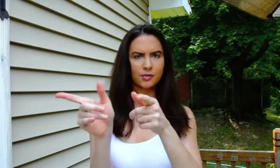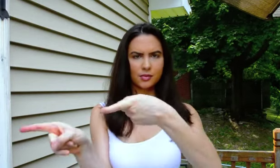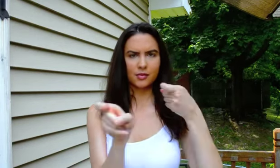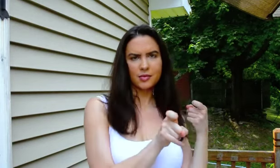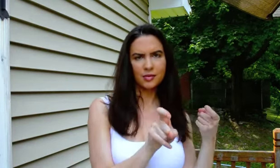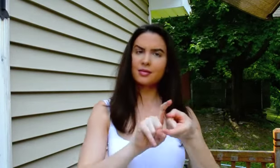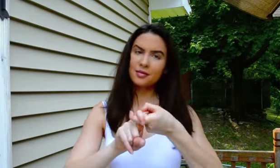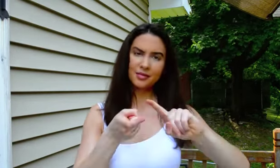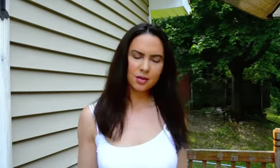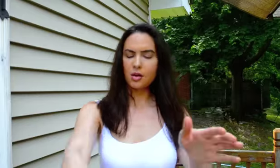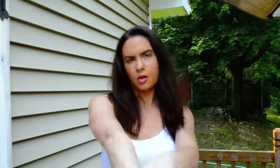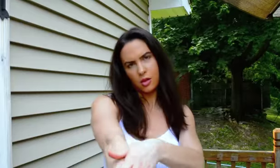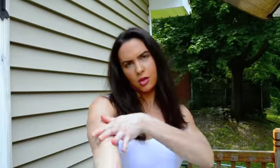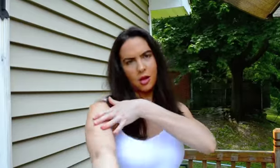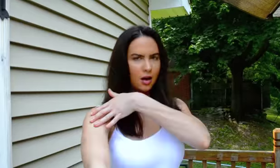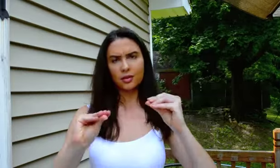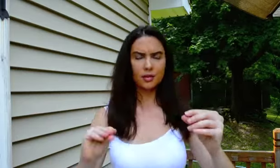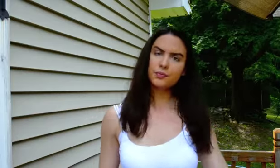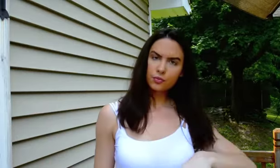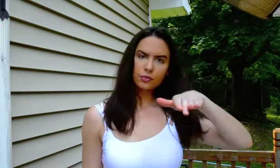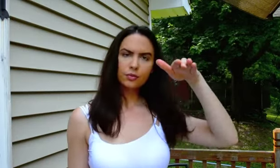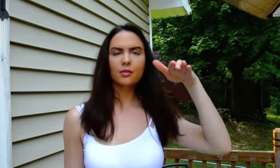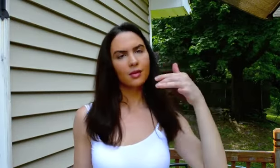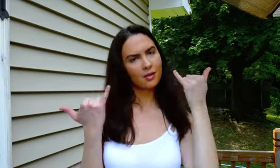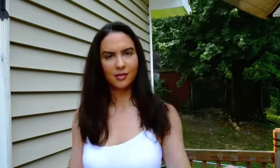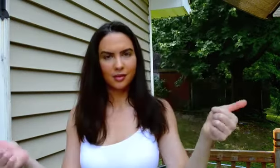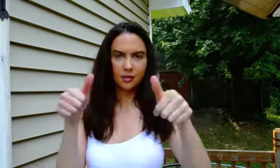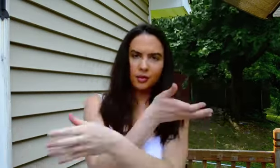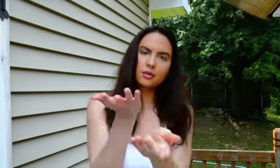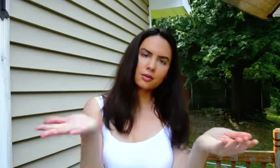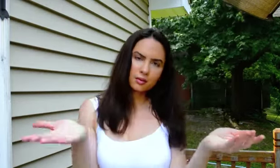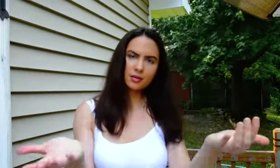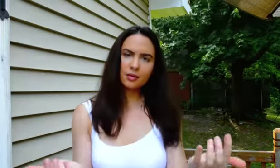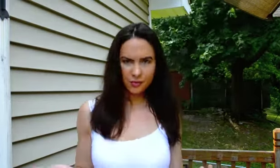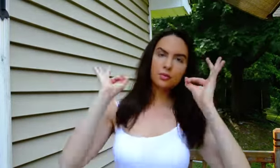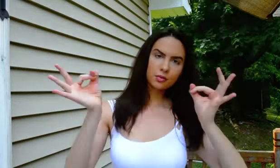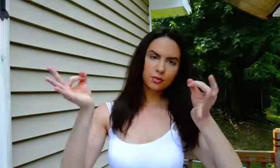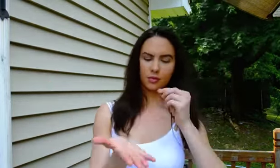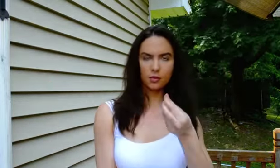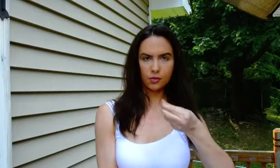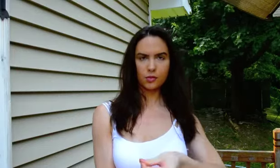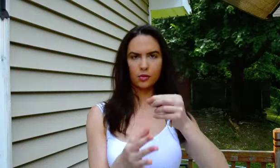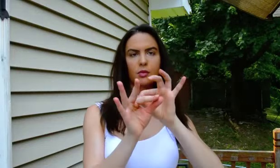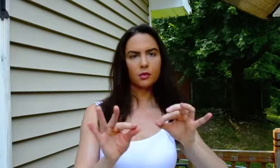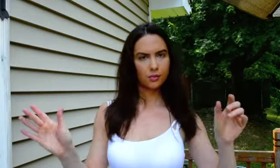say life is short, I'd rather have it long I grew up with nothing, so I wanted off I needed a scholarship, so I had the ball